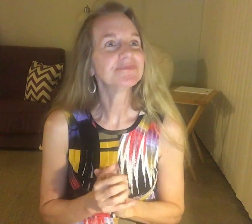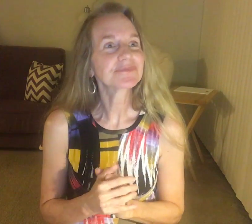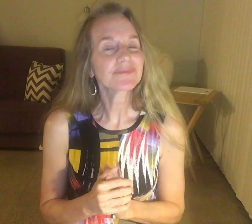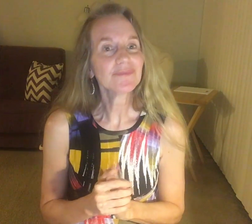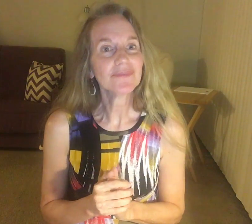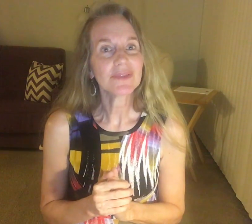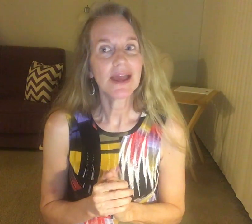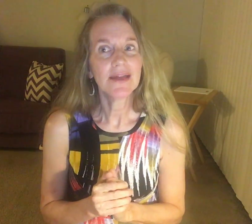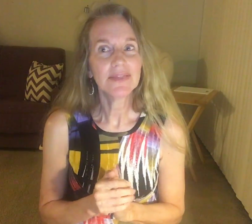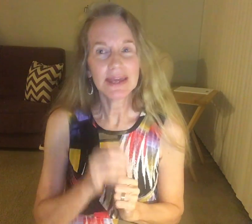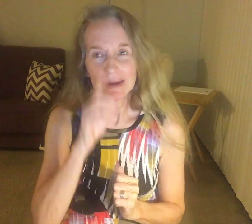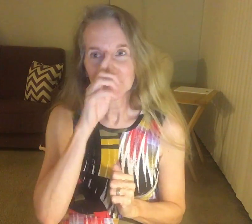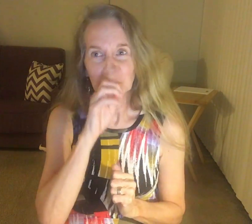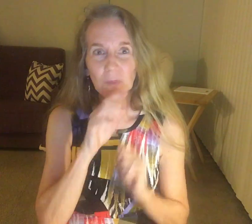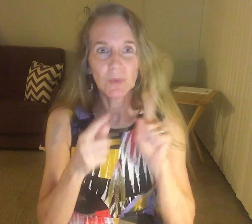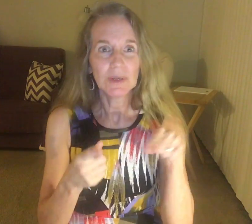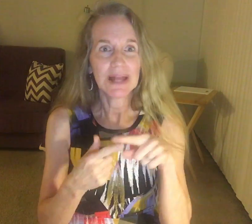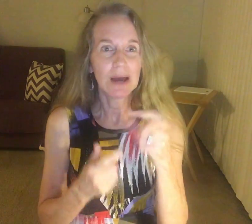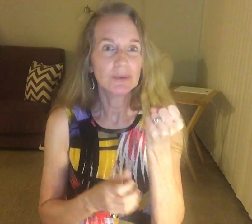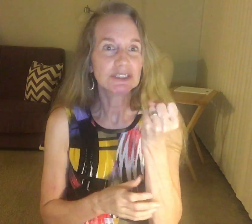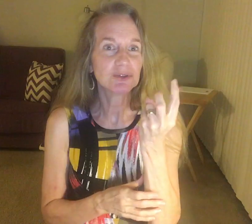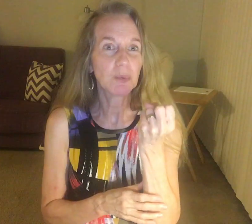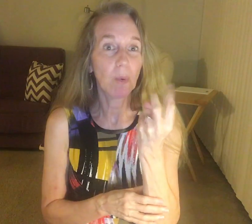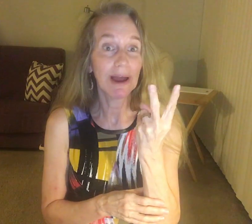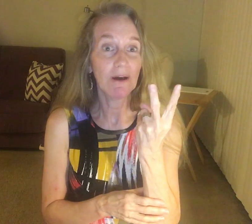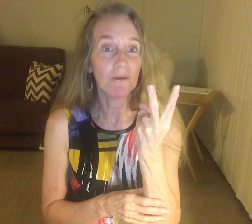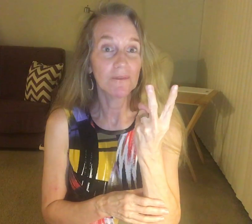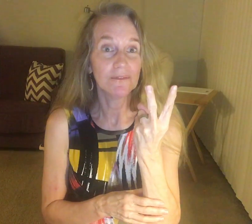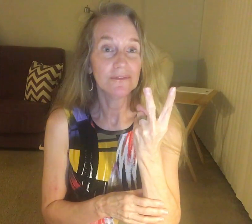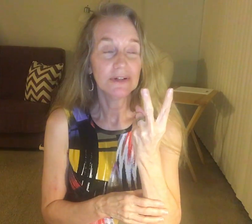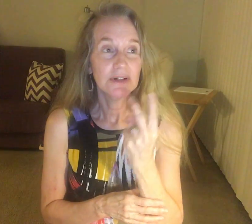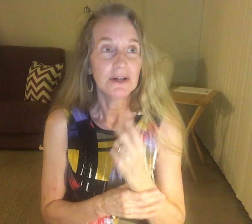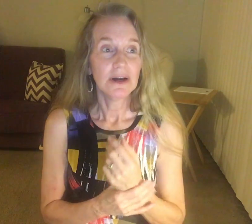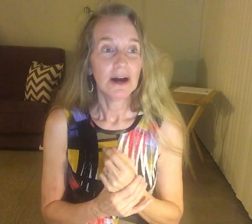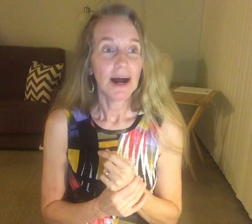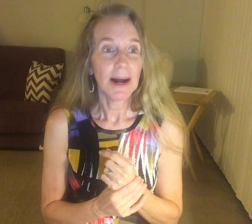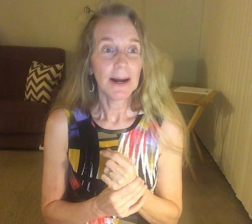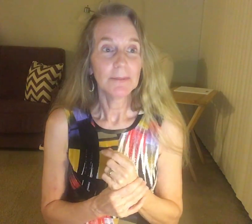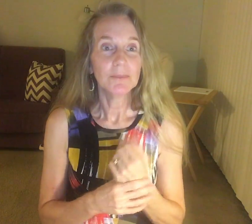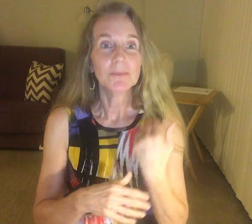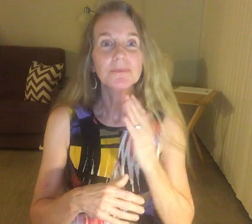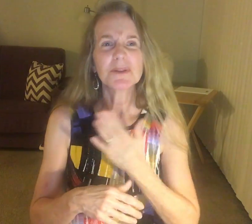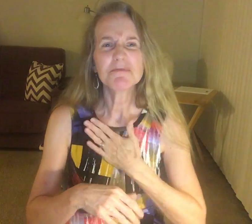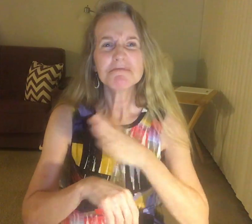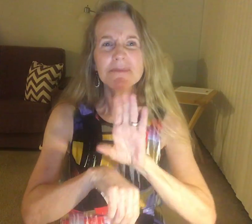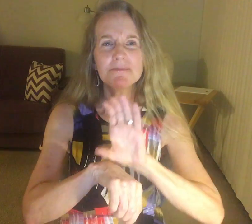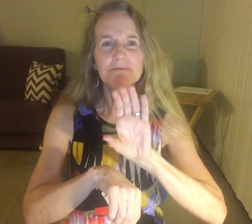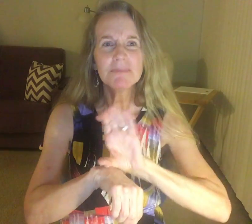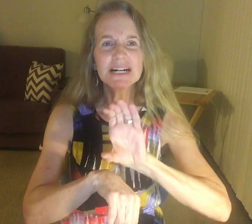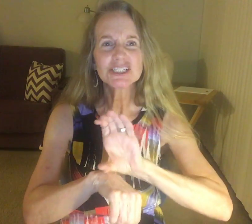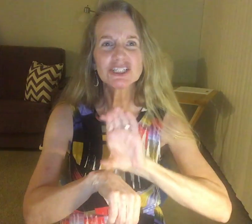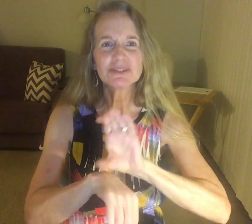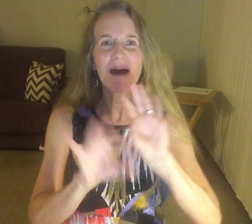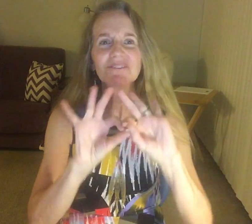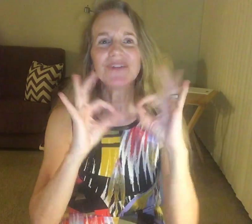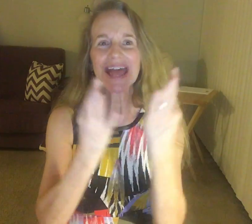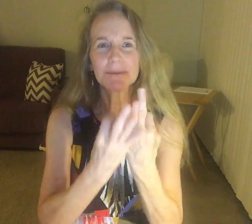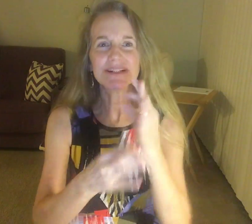And then when I was 12, um, my family